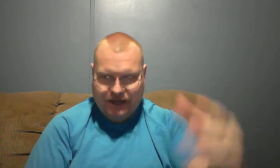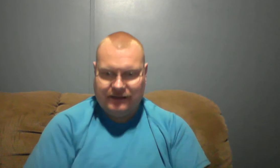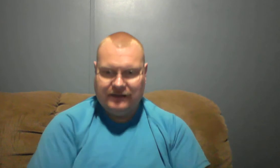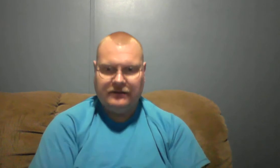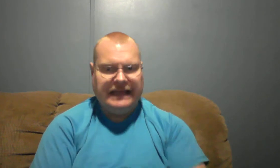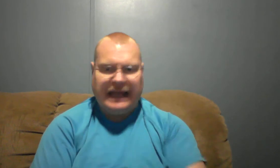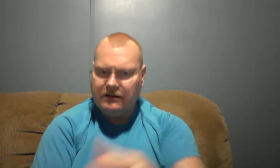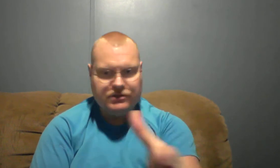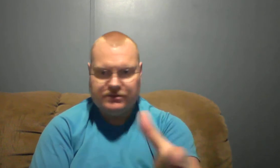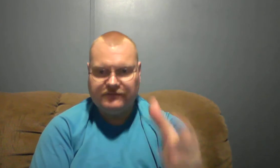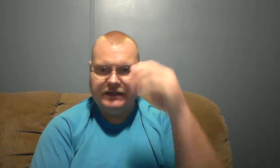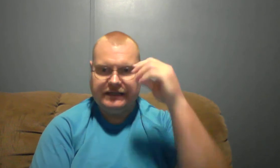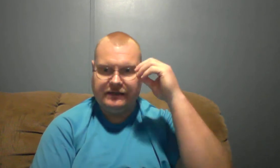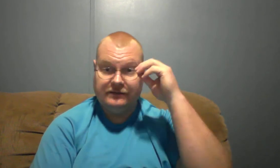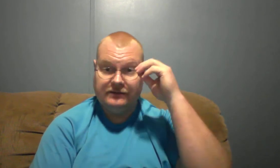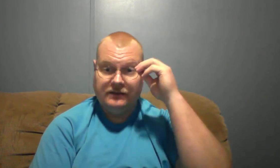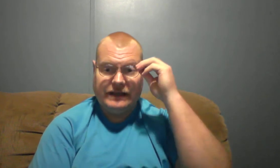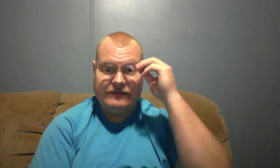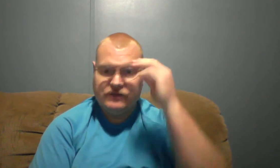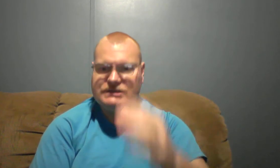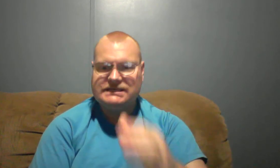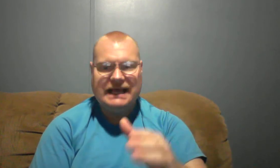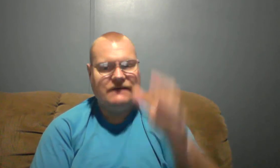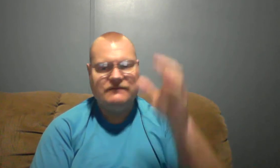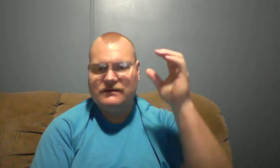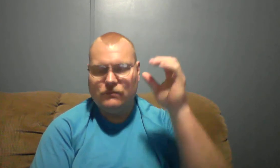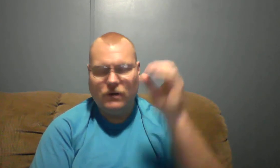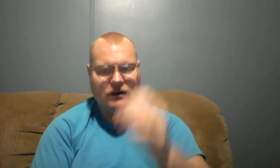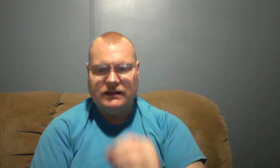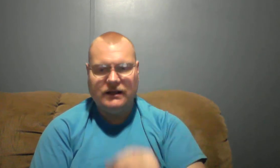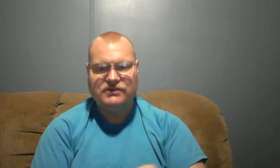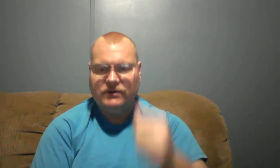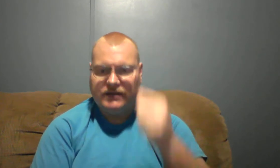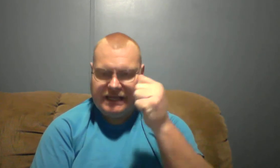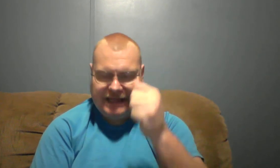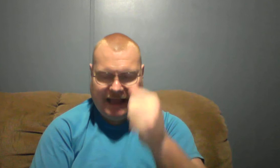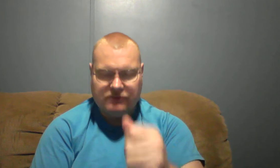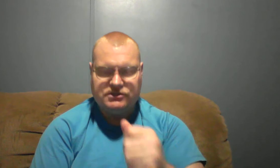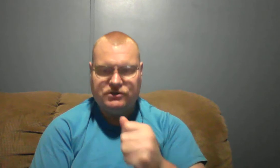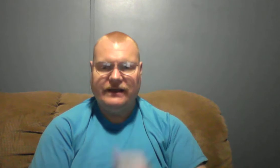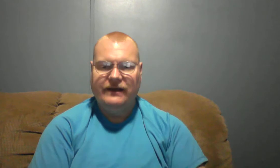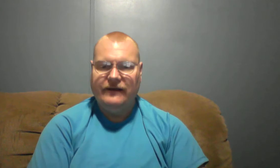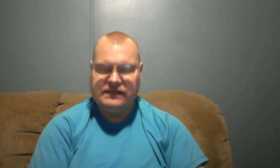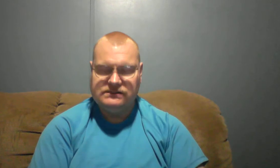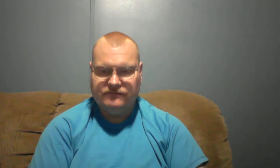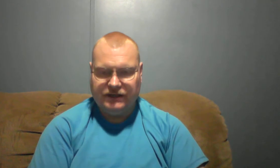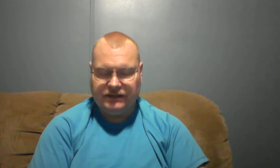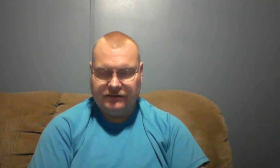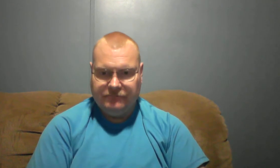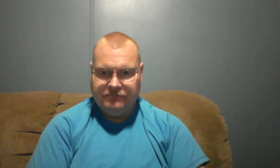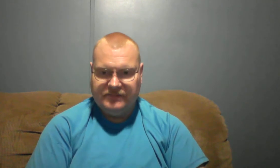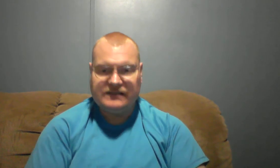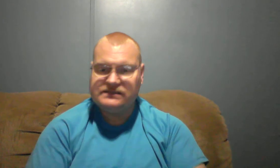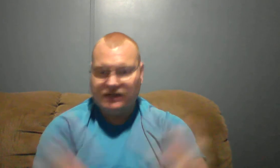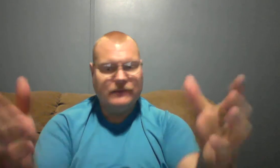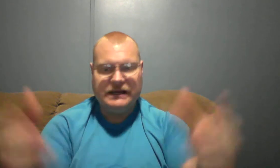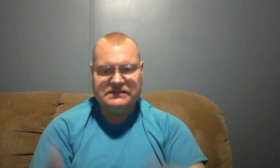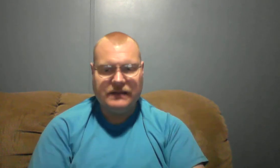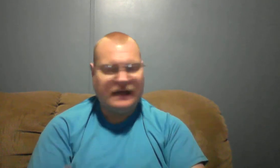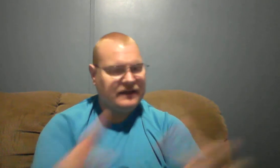He counts you as a friend. If you're saved, walking in God's will, He counts you as a friend. That still amazes me. think I